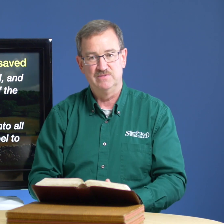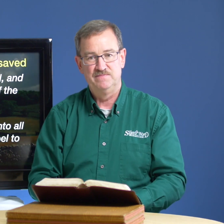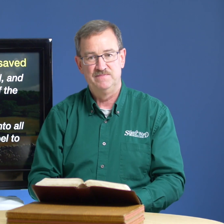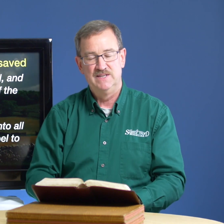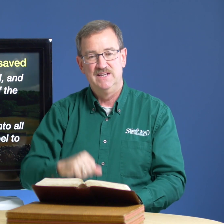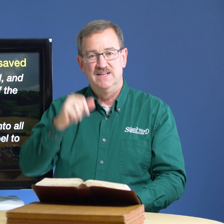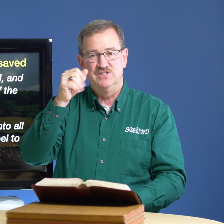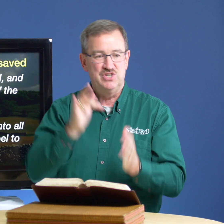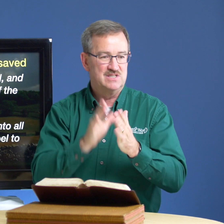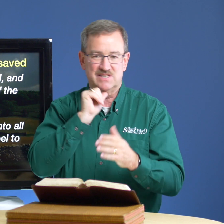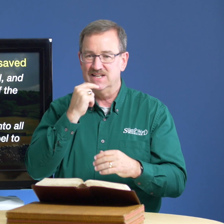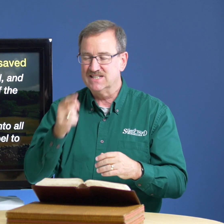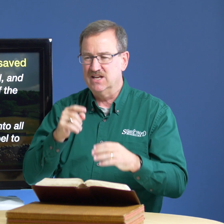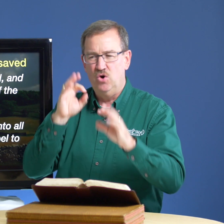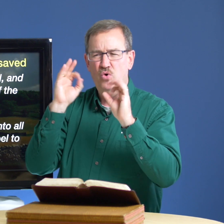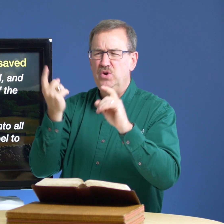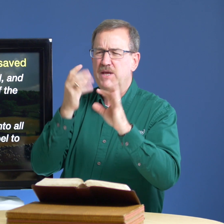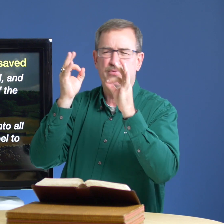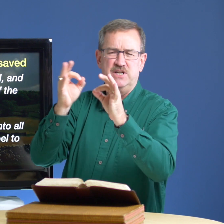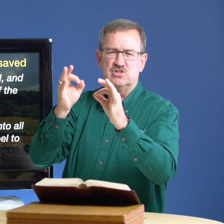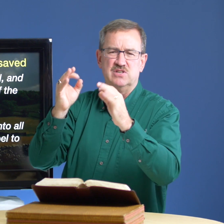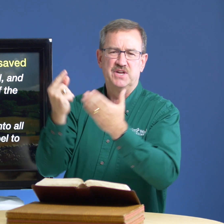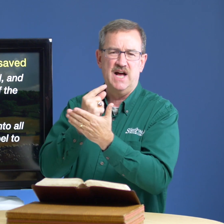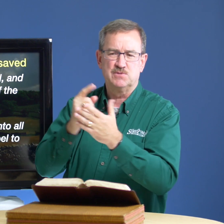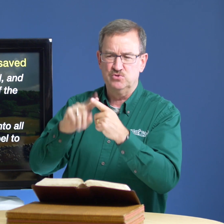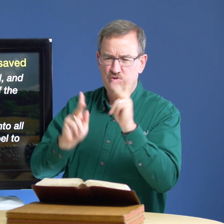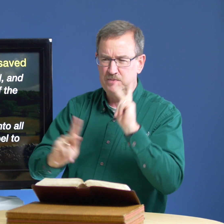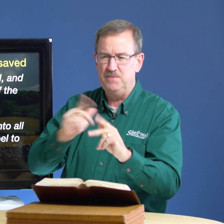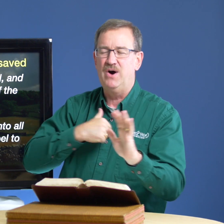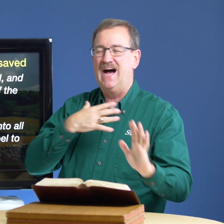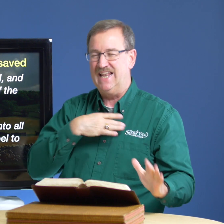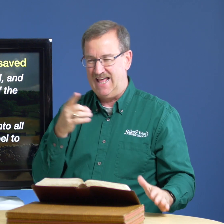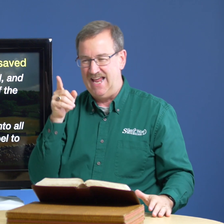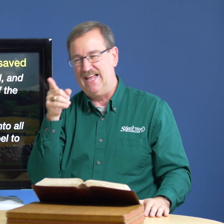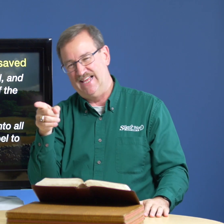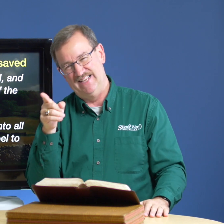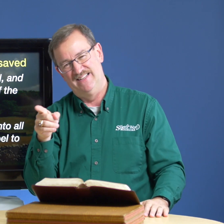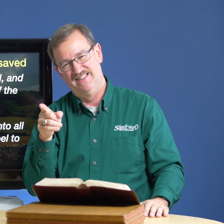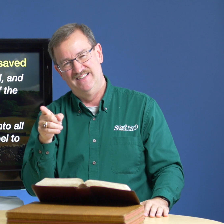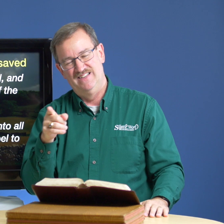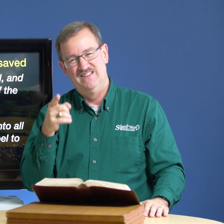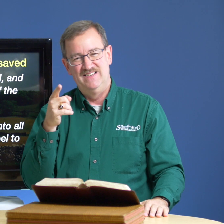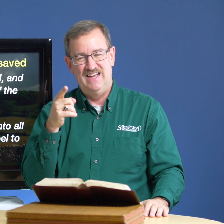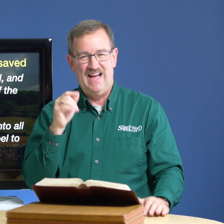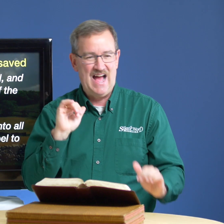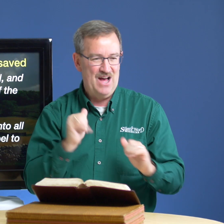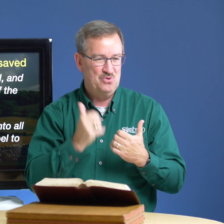jesus did not say only preach the gospel to the people i like how do